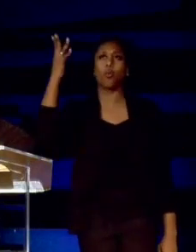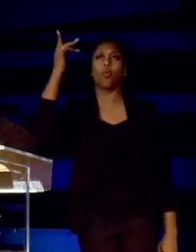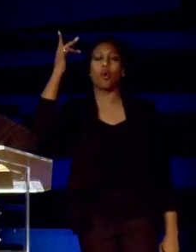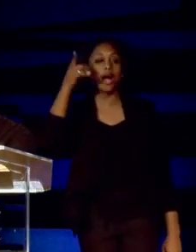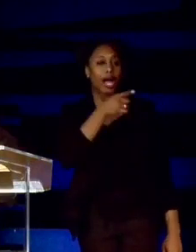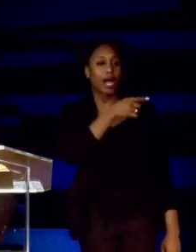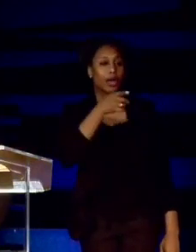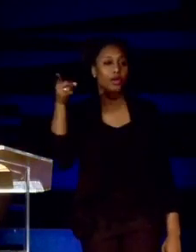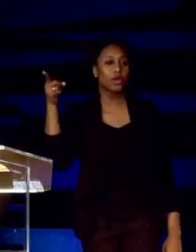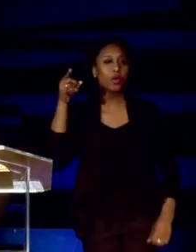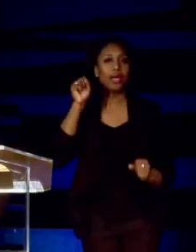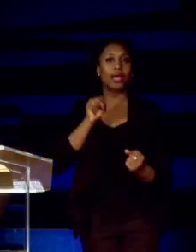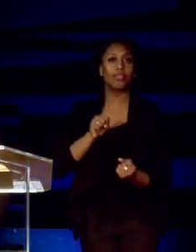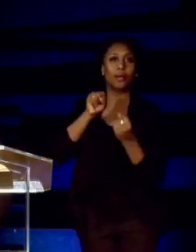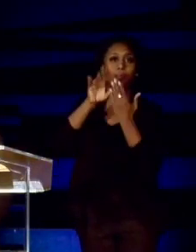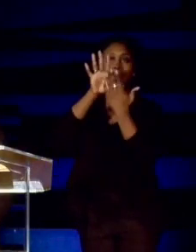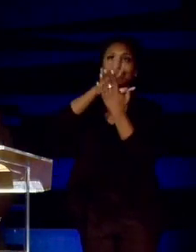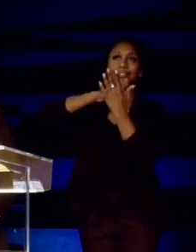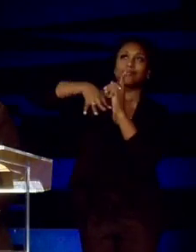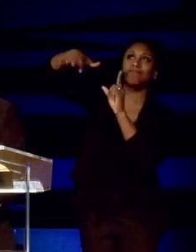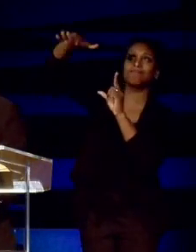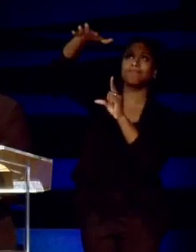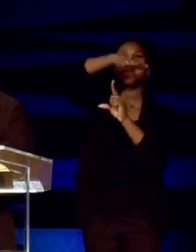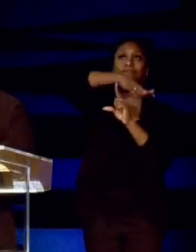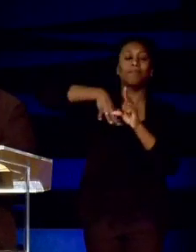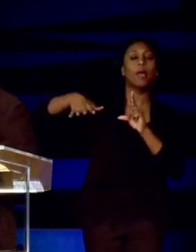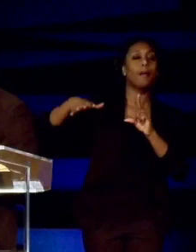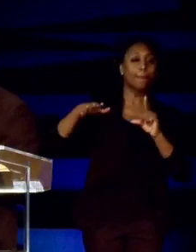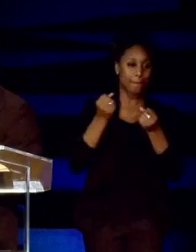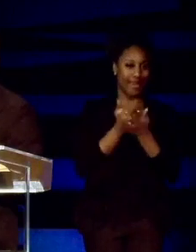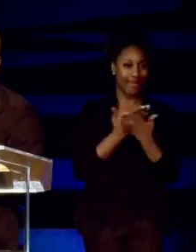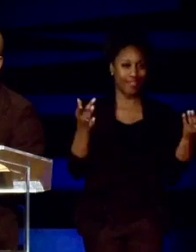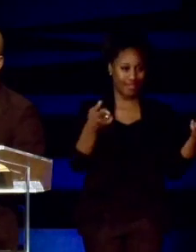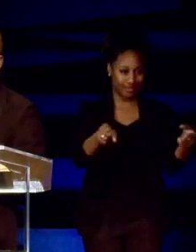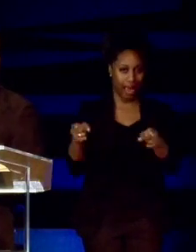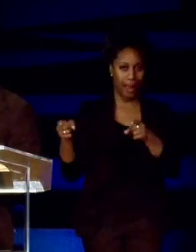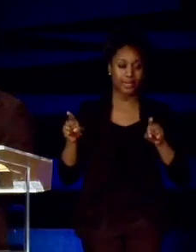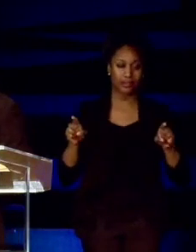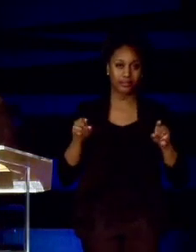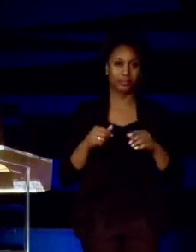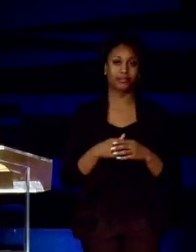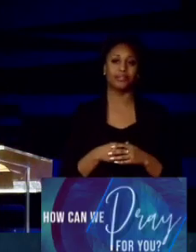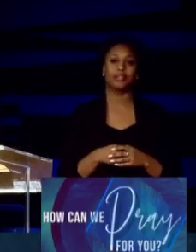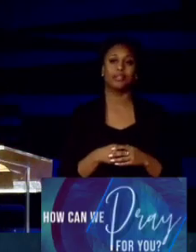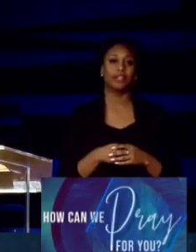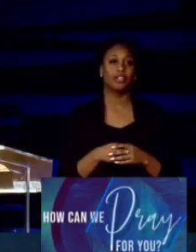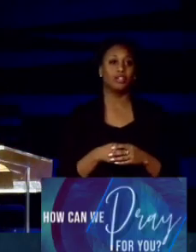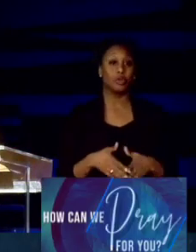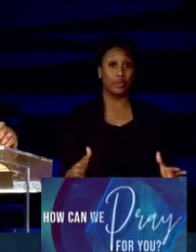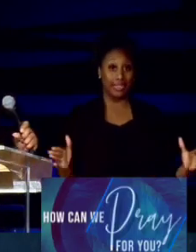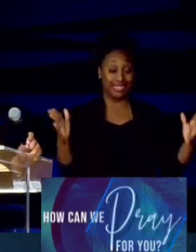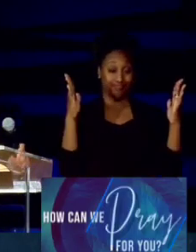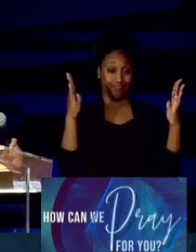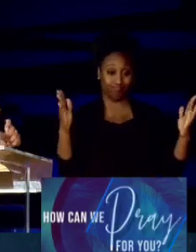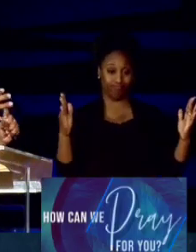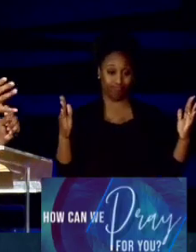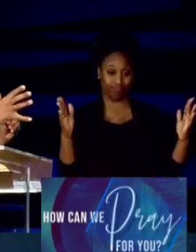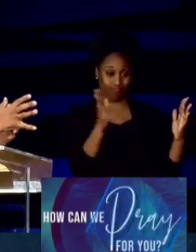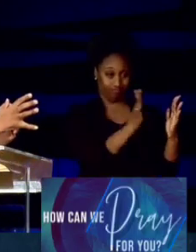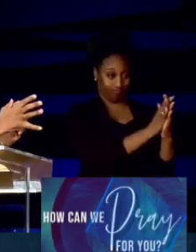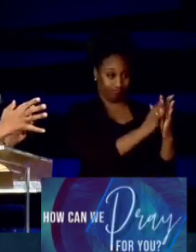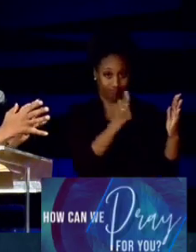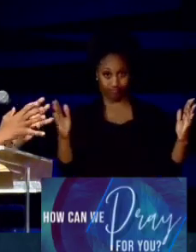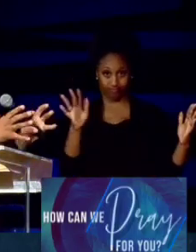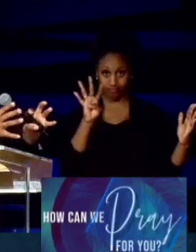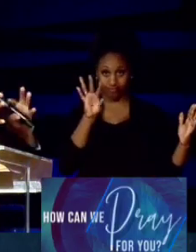you are in the presence that makes things happen. See, the period that makes things happen, that